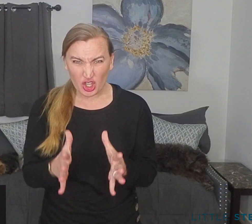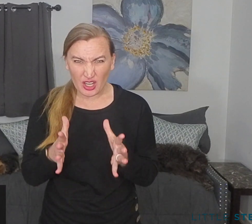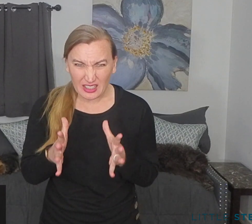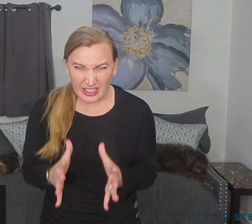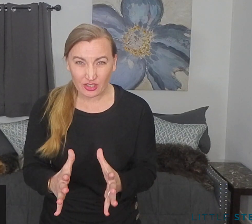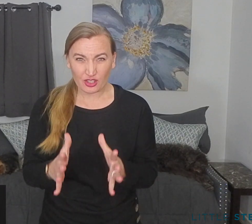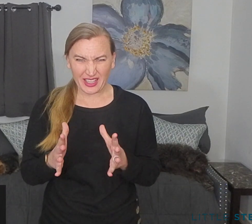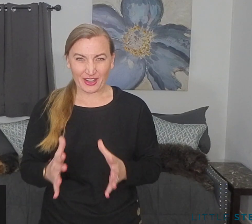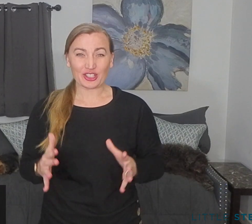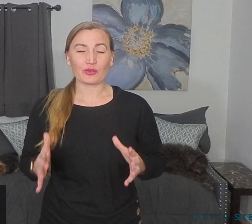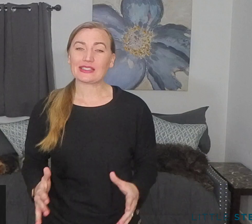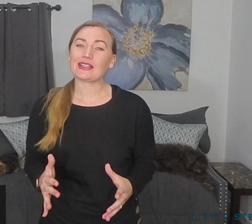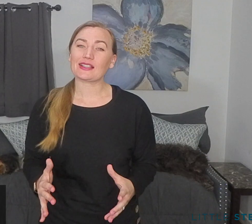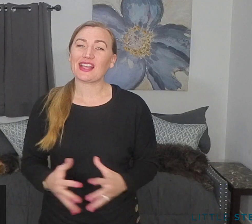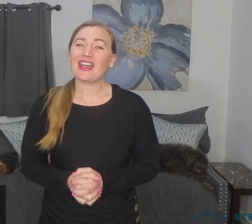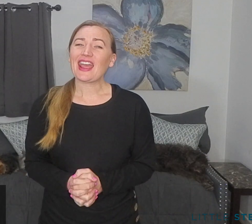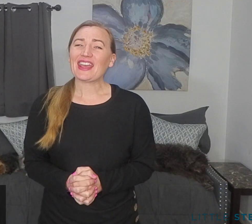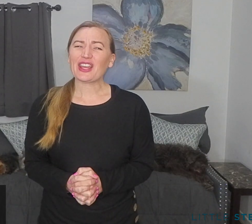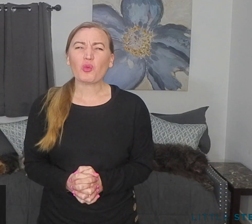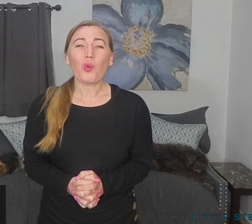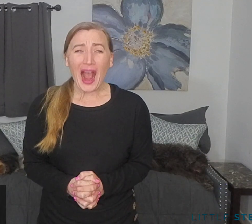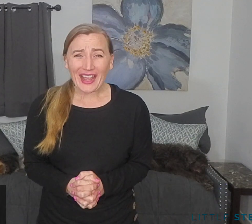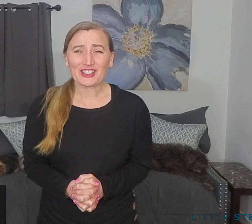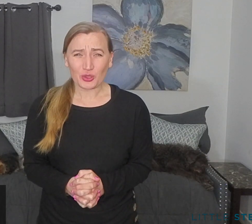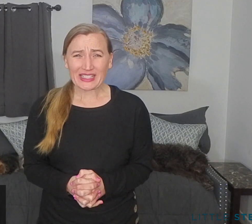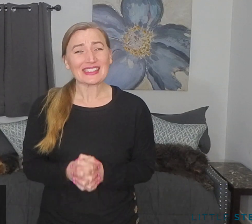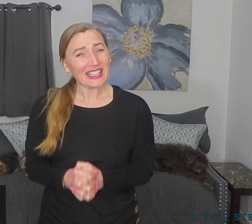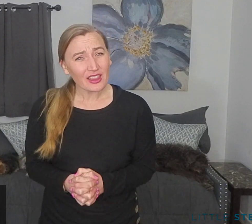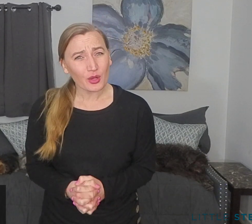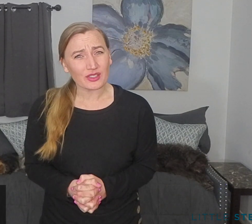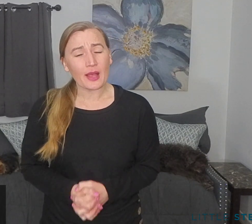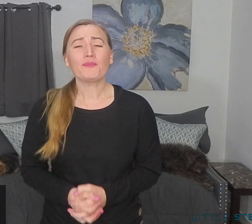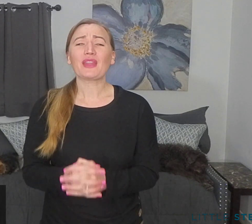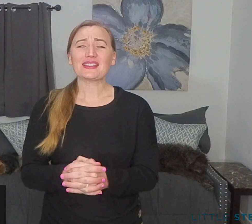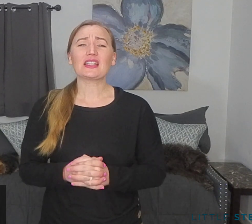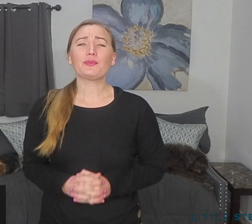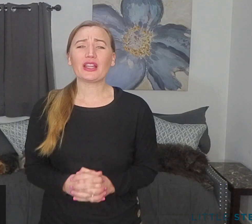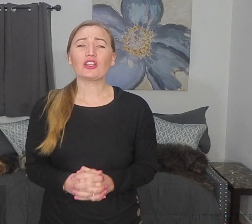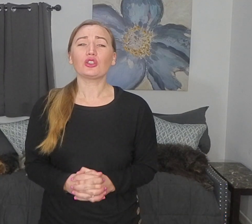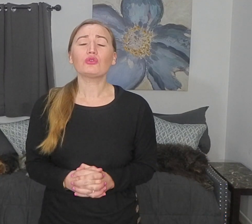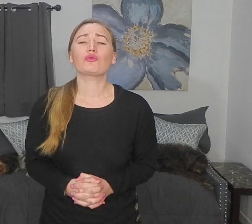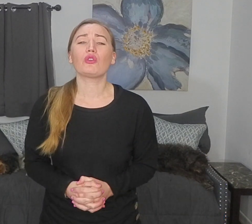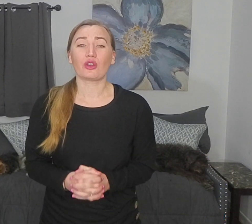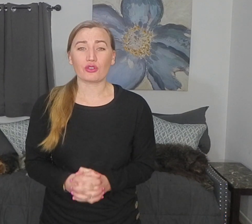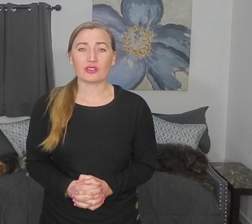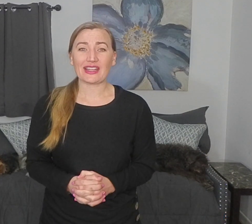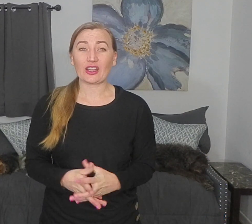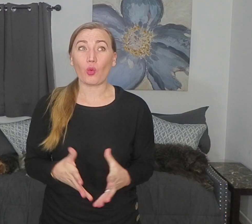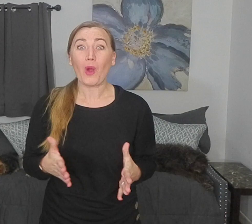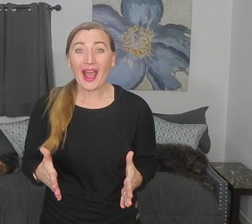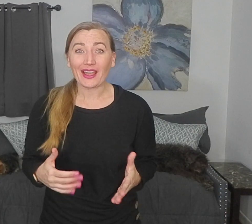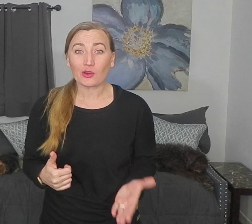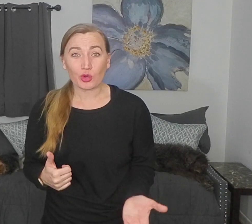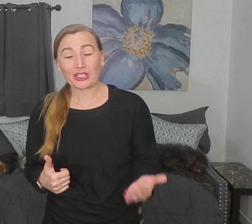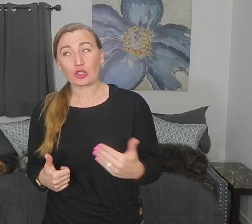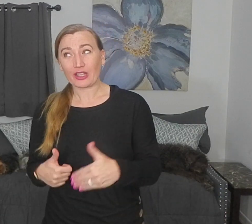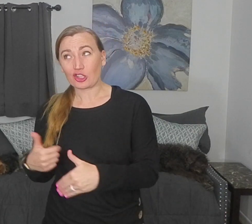clinical characteristics and then why do we see those. That's going to play a huge role in understanding why we'll be doing the